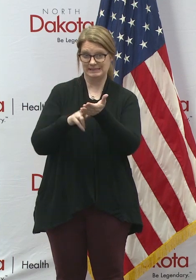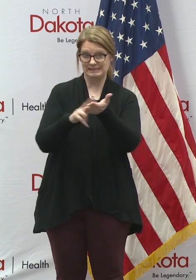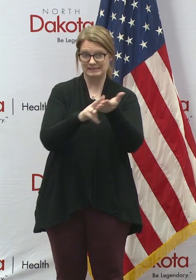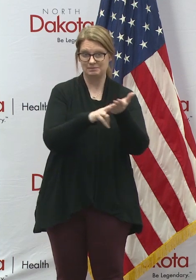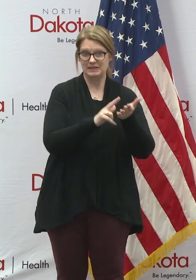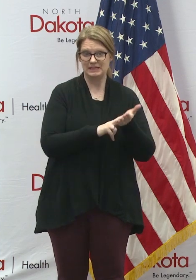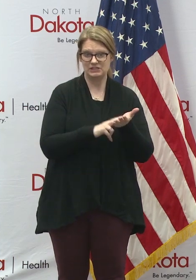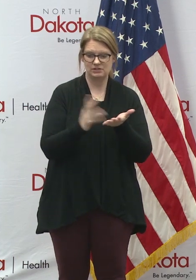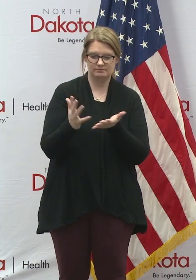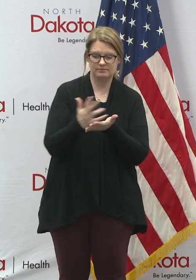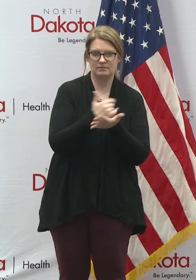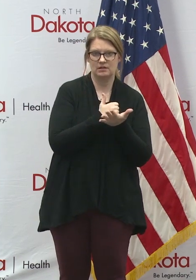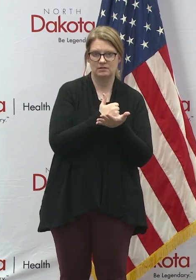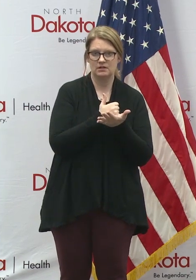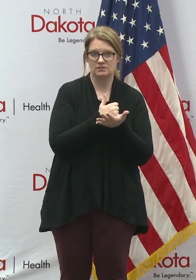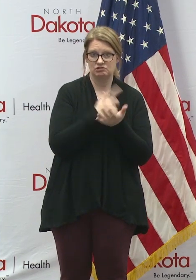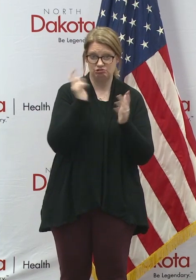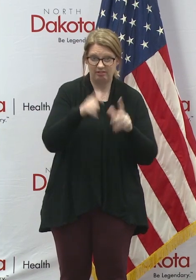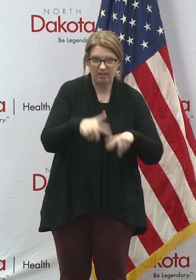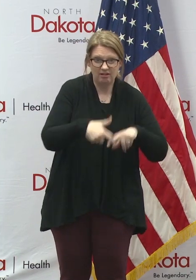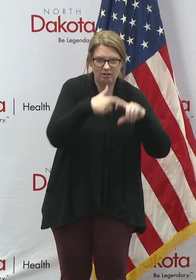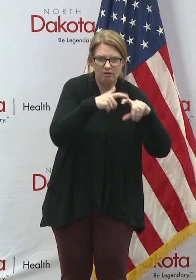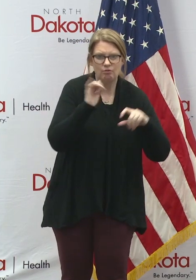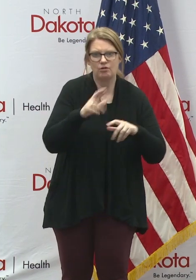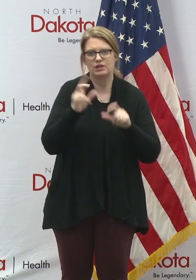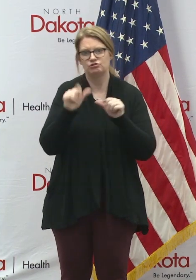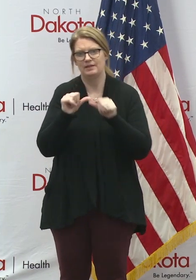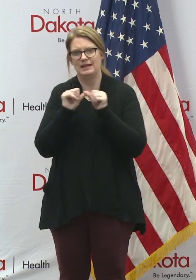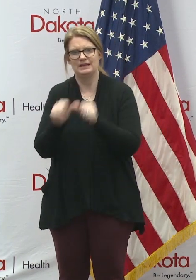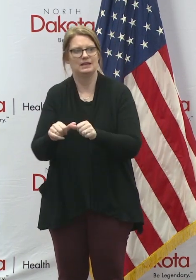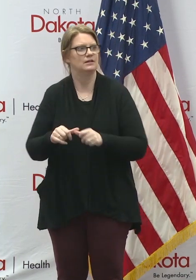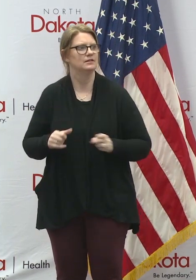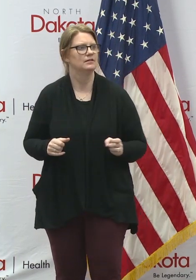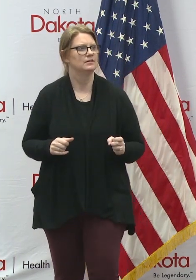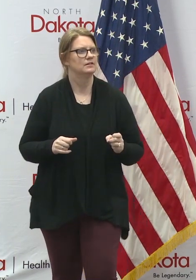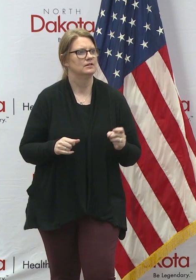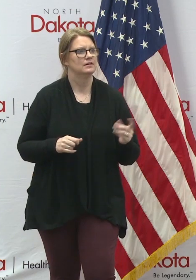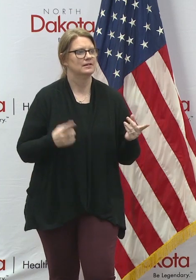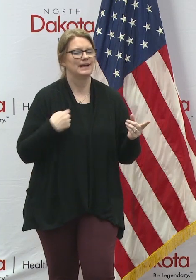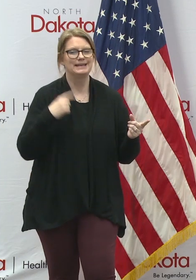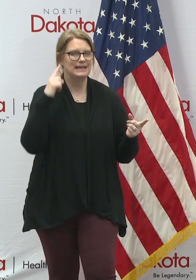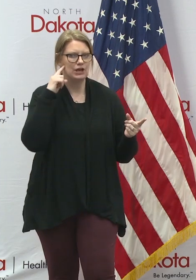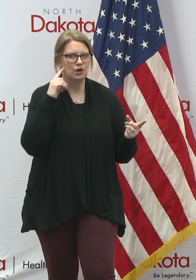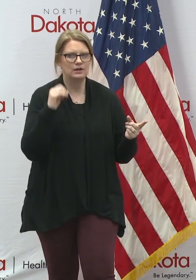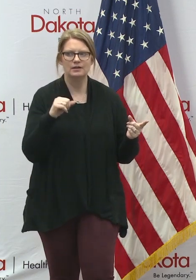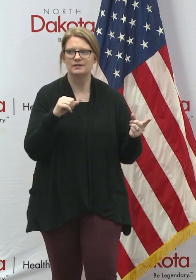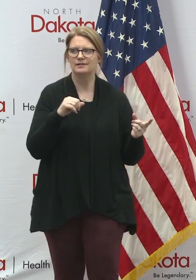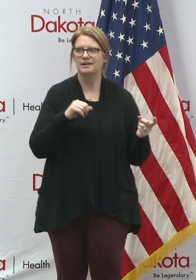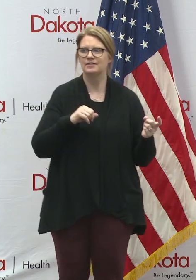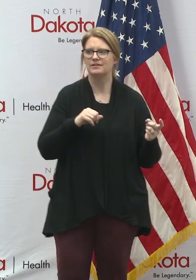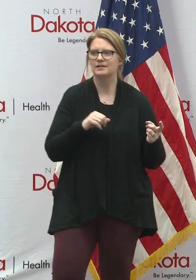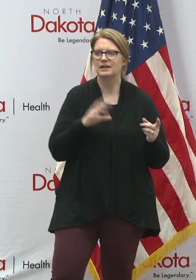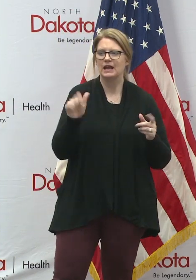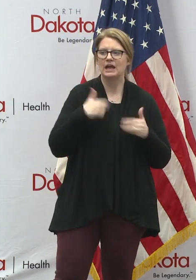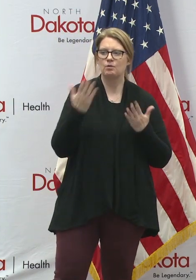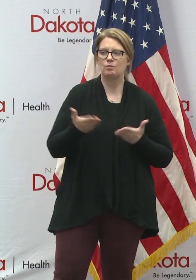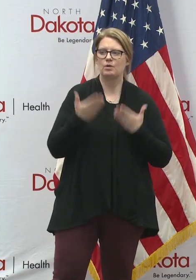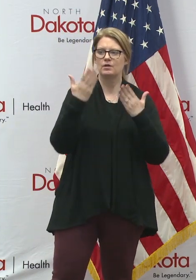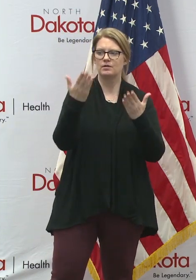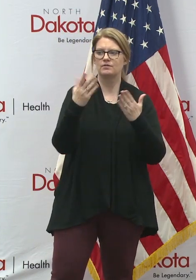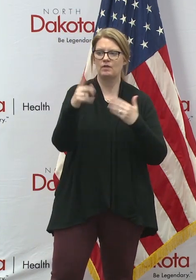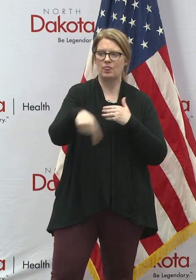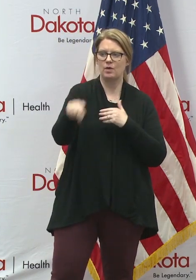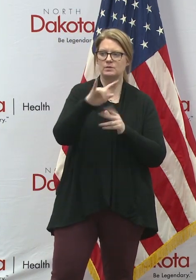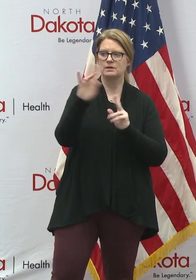can they safely collect signatures during this time? I'm sorry, I didn't hear the- Are there any recommendations for